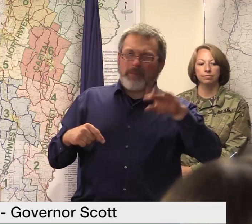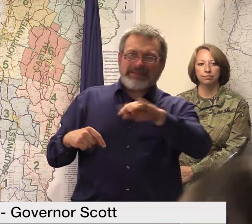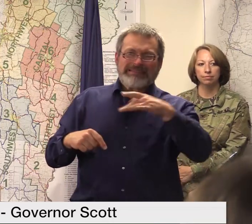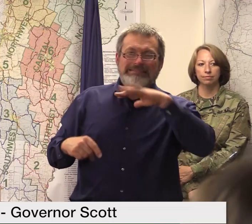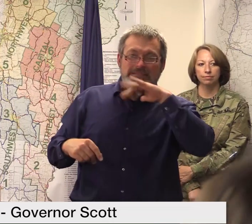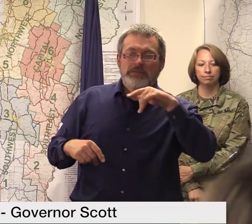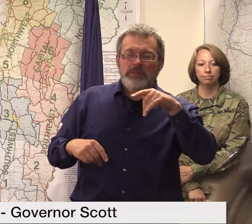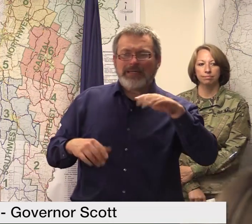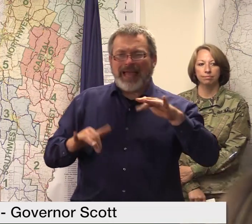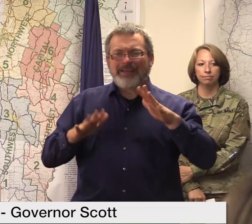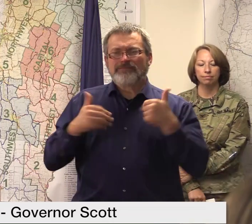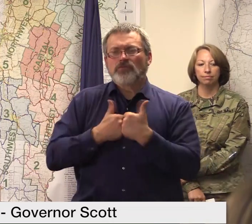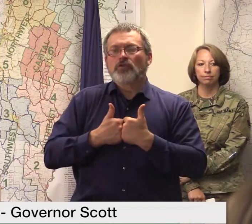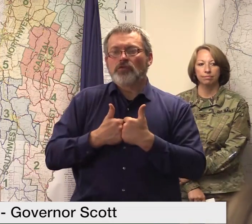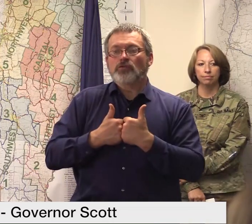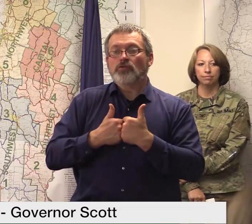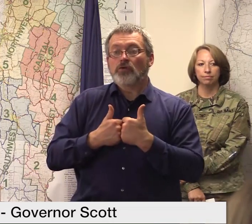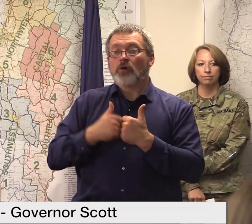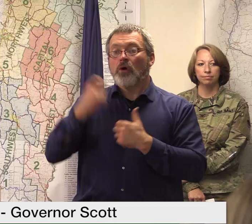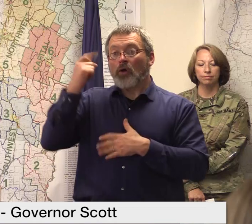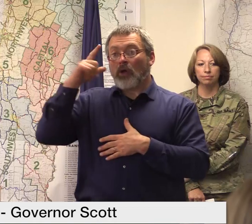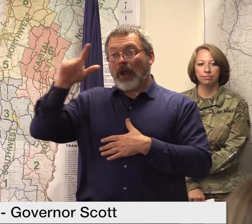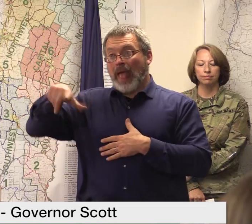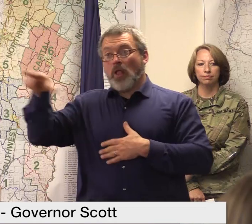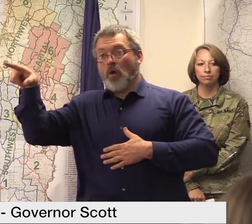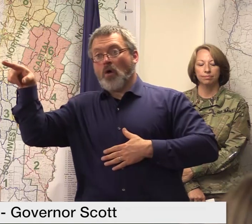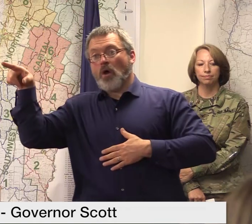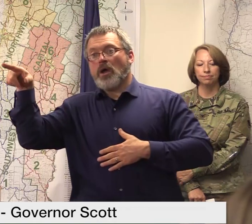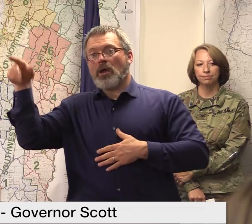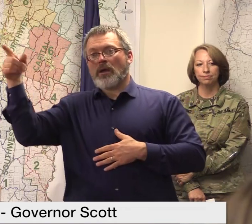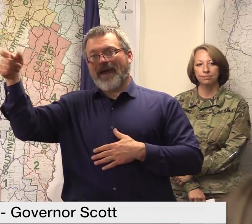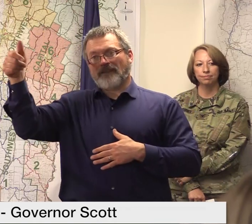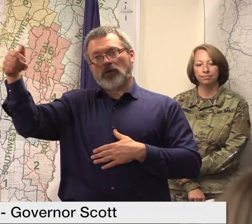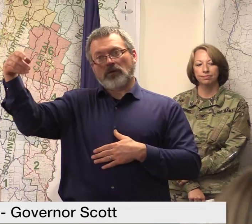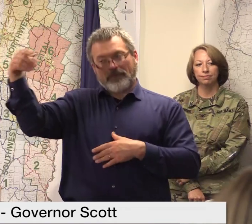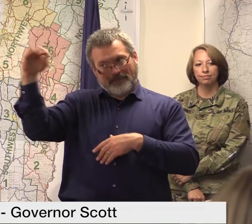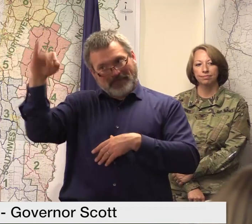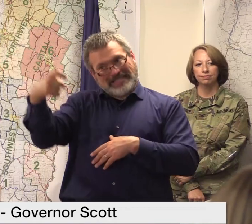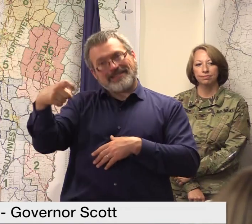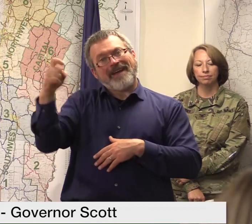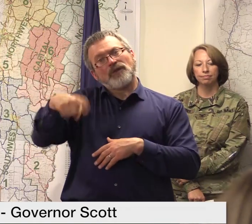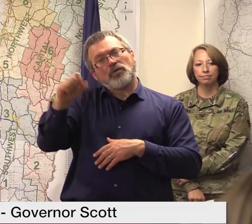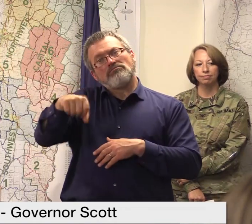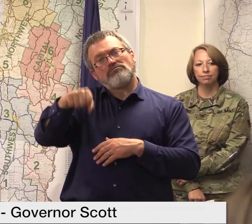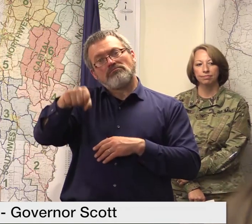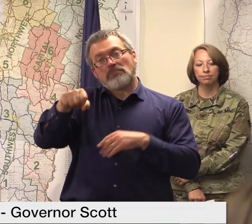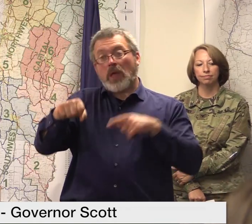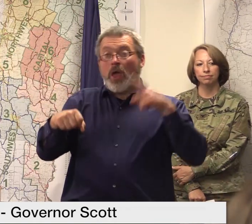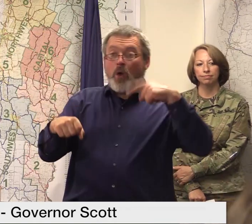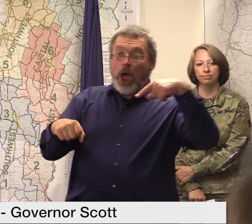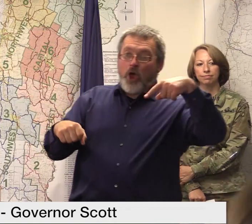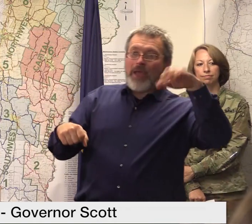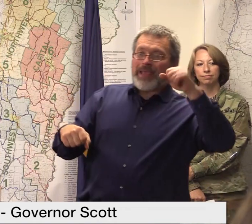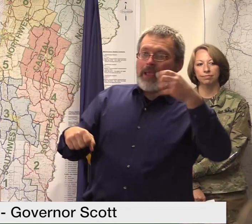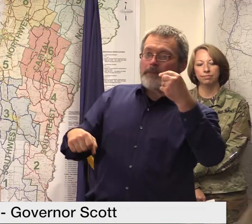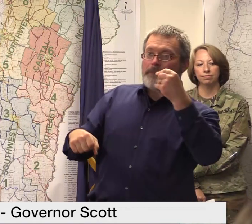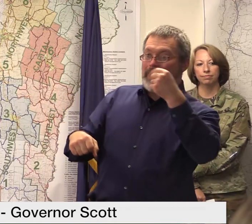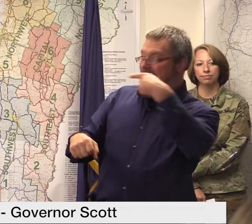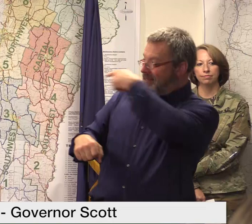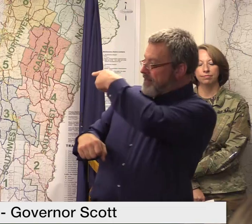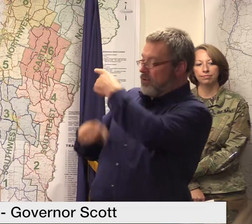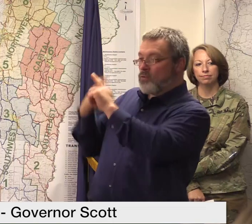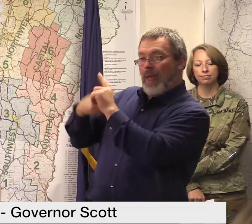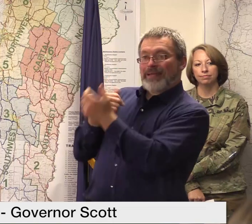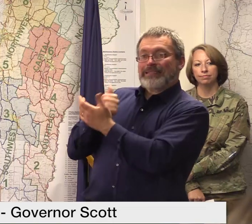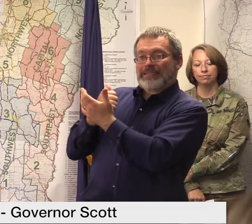property owner their landlord will need to fix that and the renter is eligible for rental assistance to find temporary